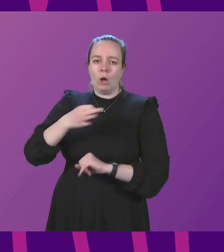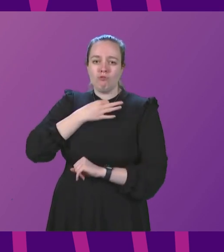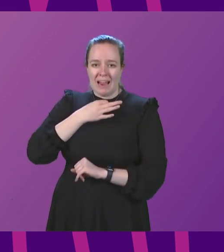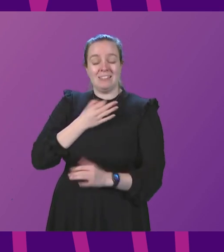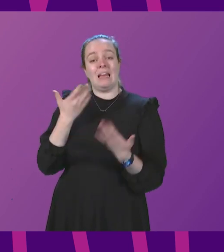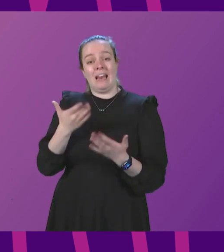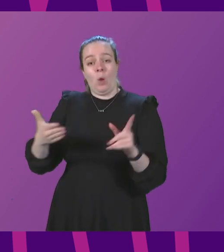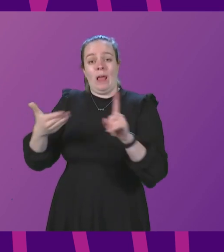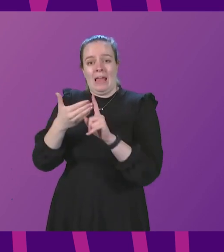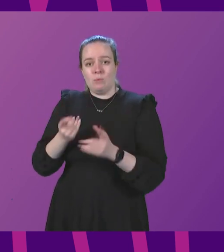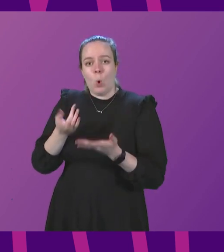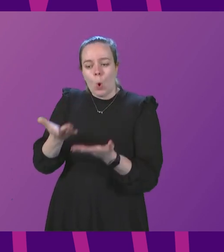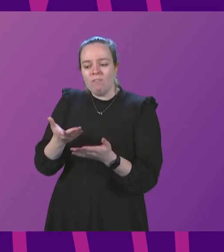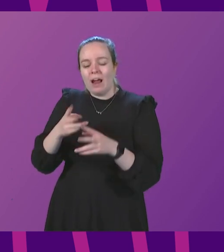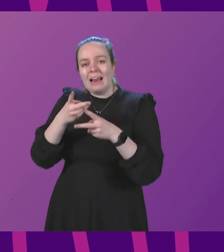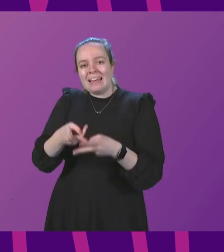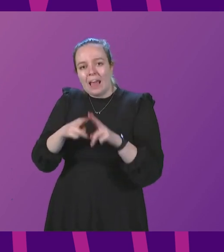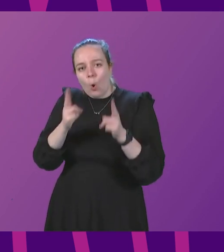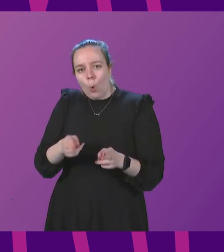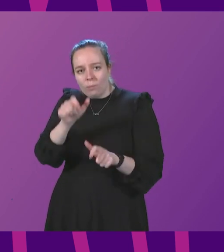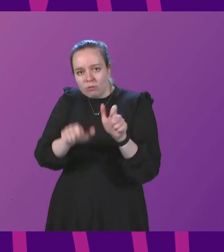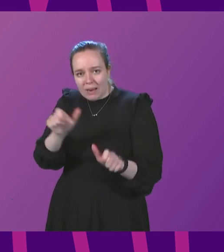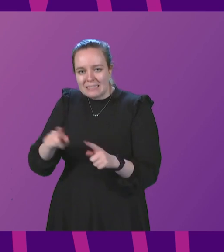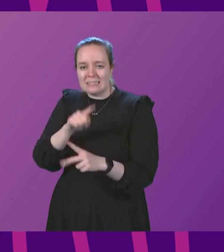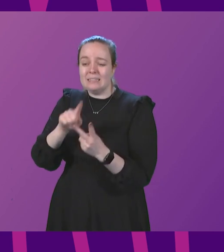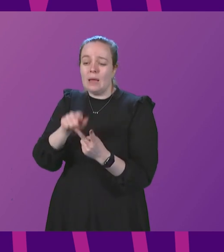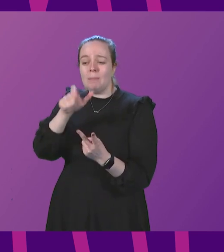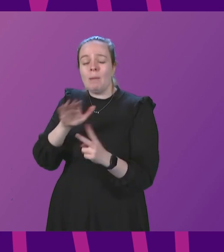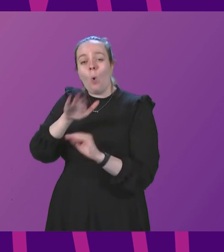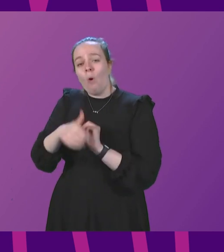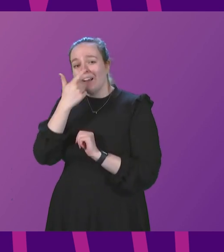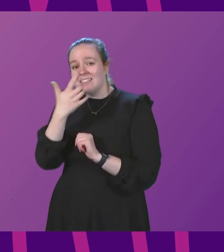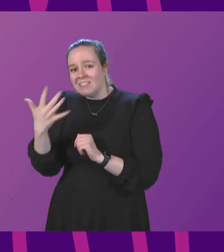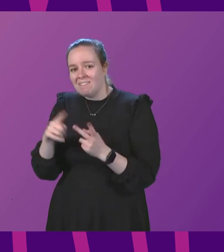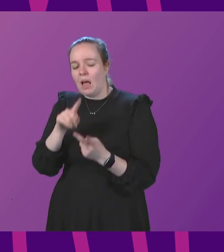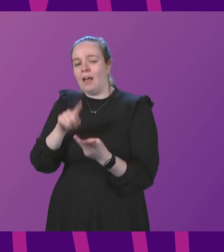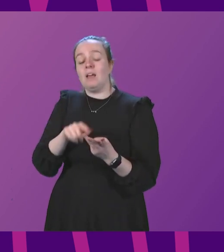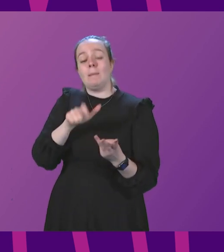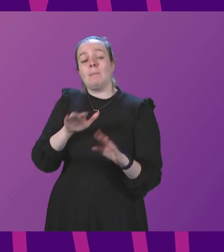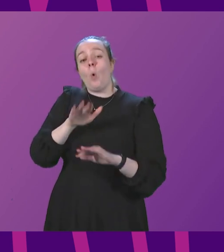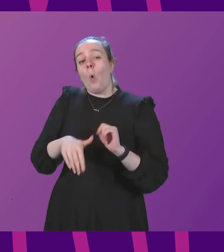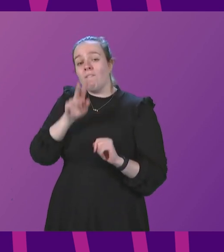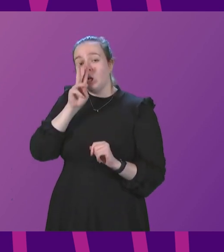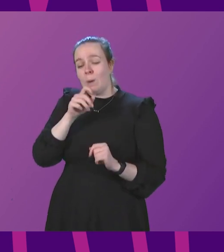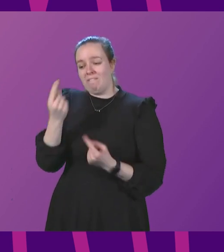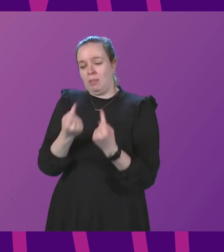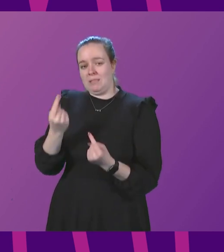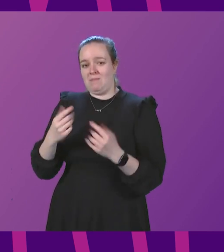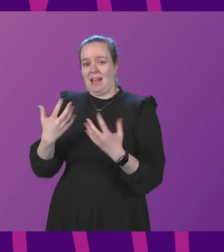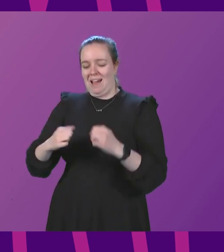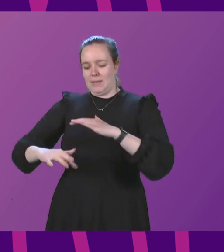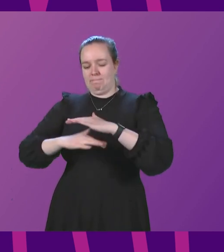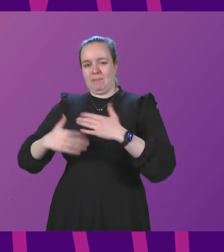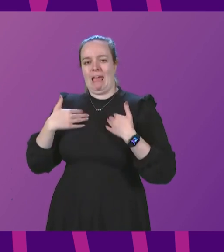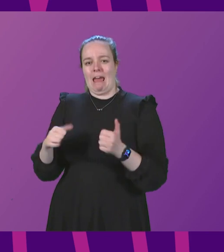intention to offer care home residents, those over 75 and anyone over 12 who is immunosuppressed, an